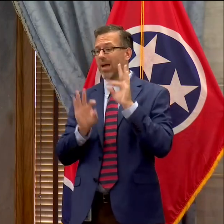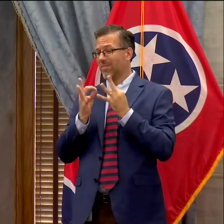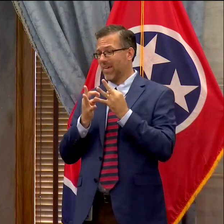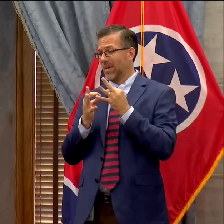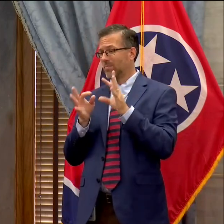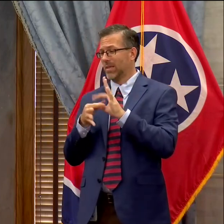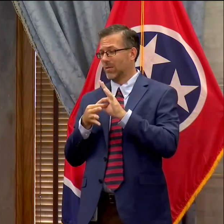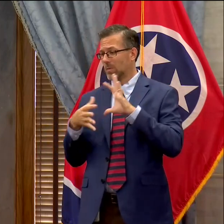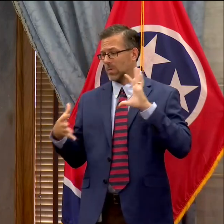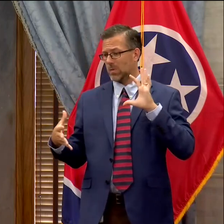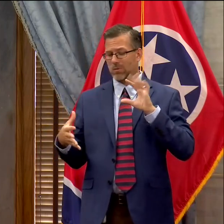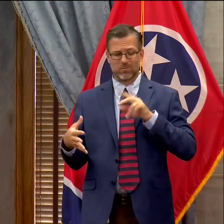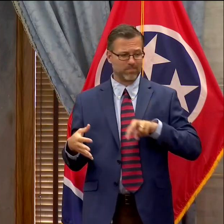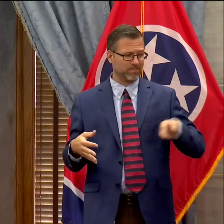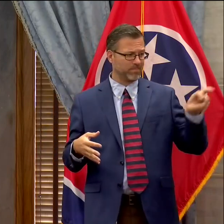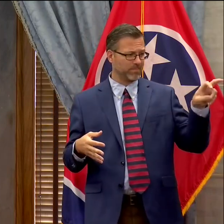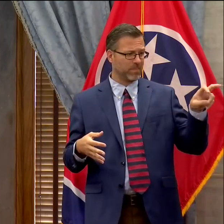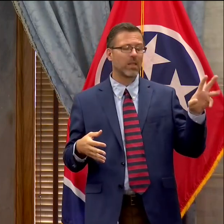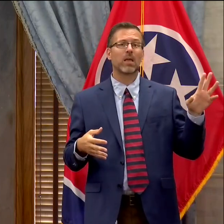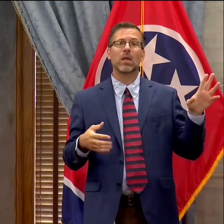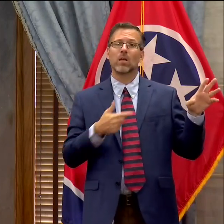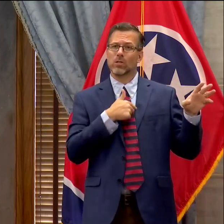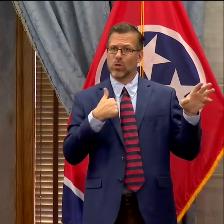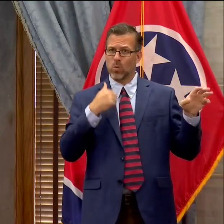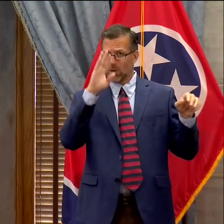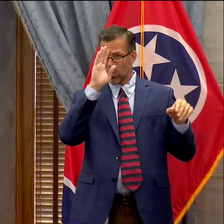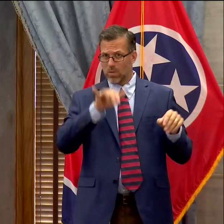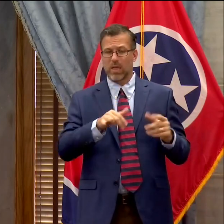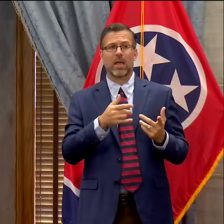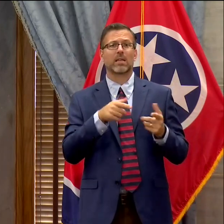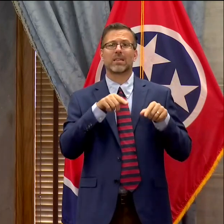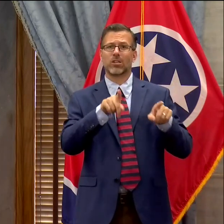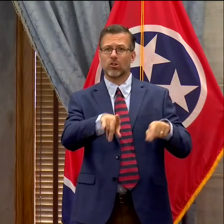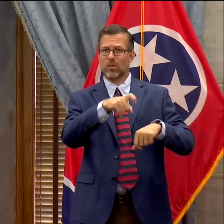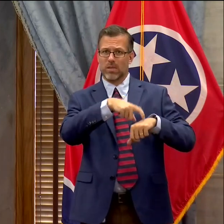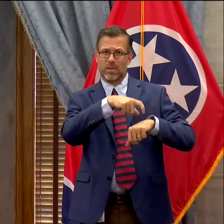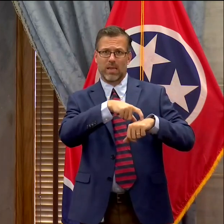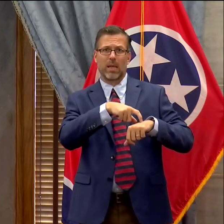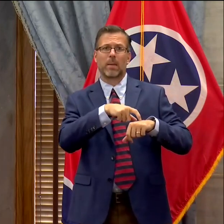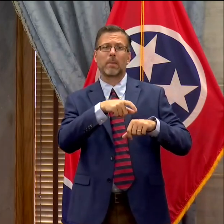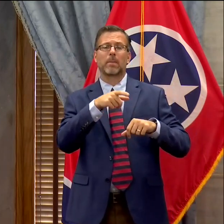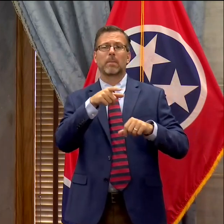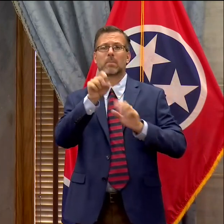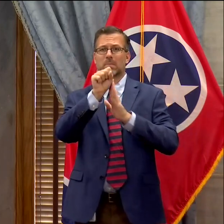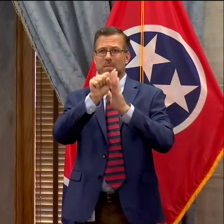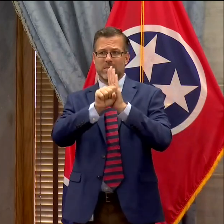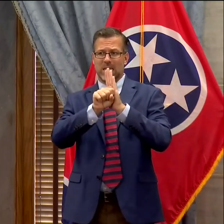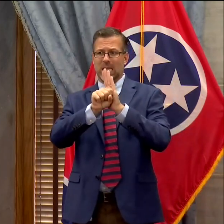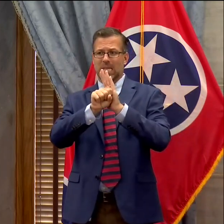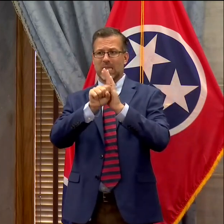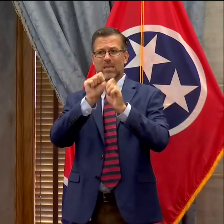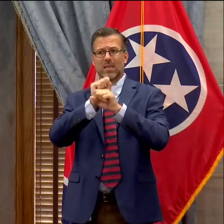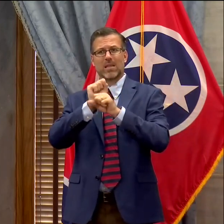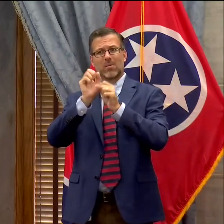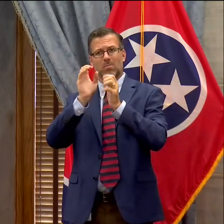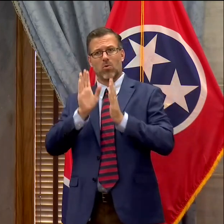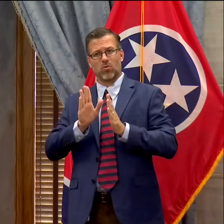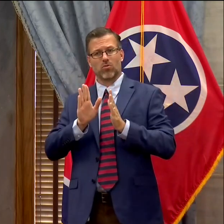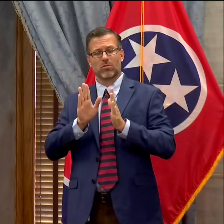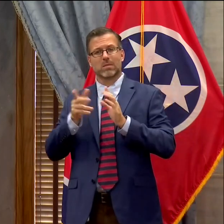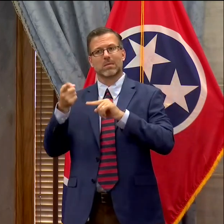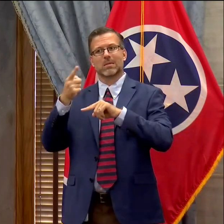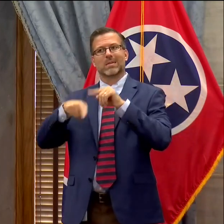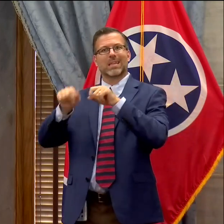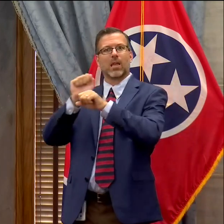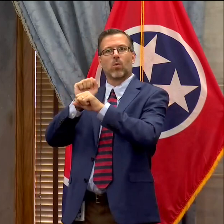support. So we recognize that as an extended period of time, those employers and those employees have been plucked away from